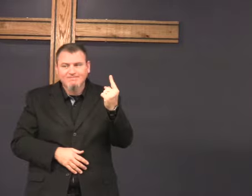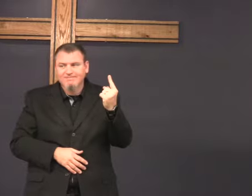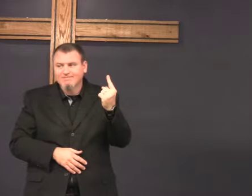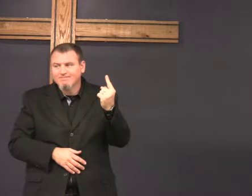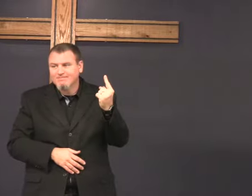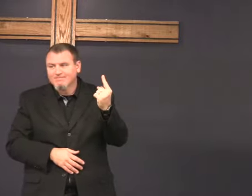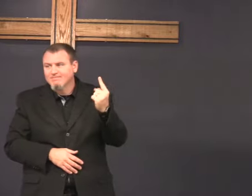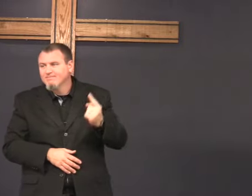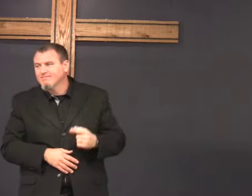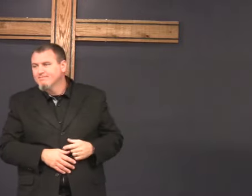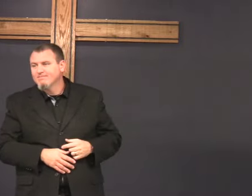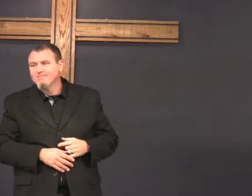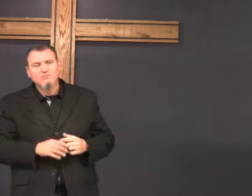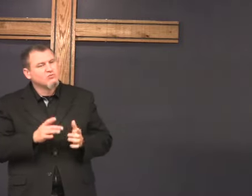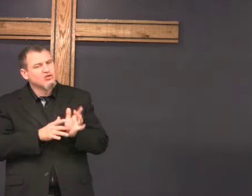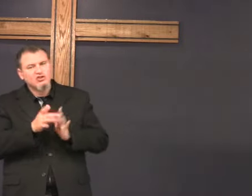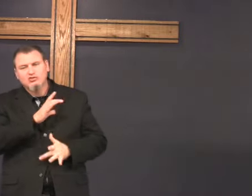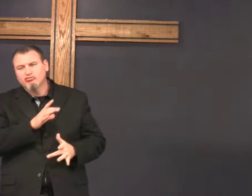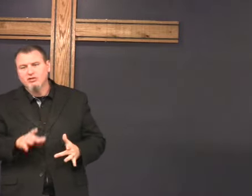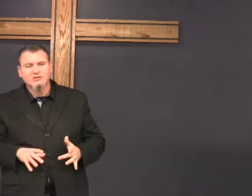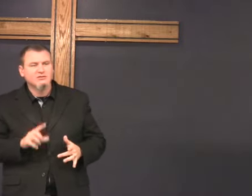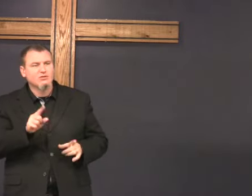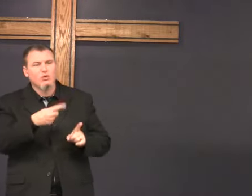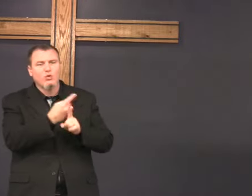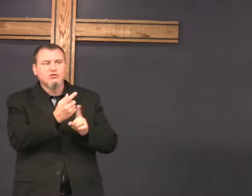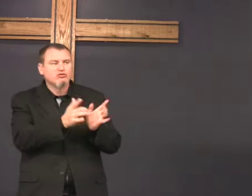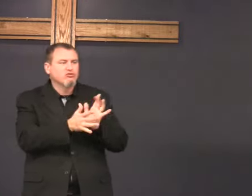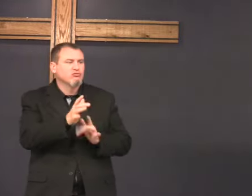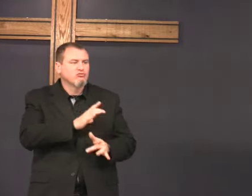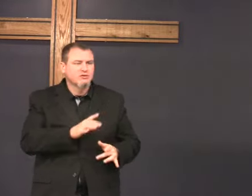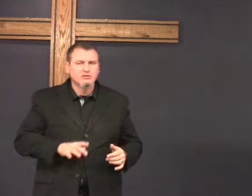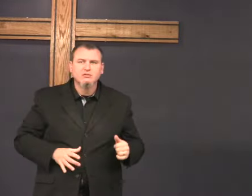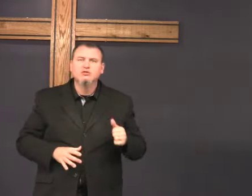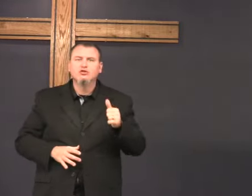only one way and that's through Jesus Christ